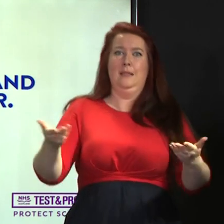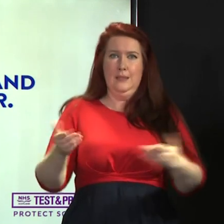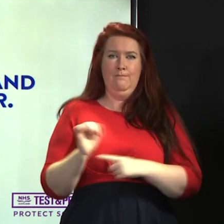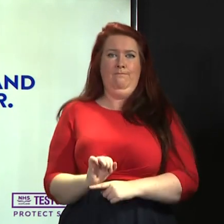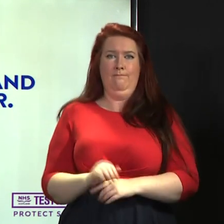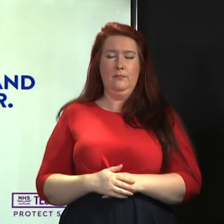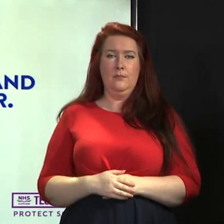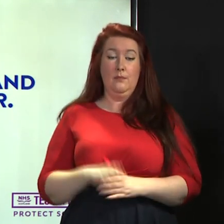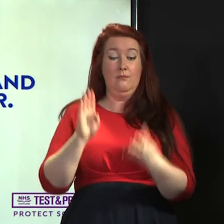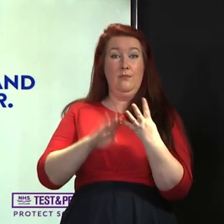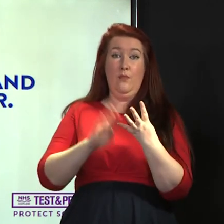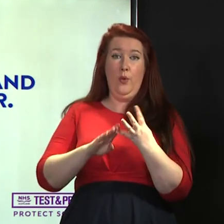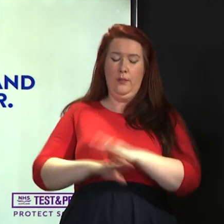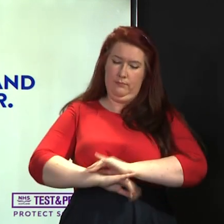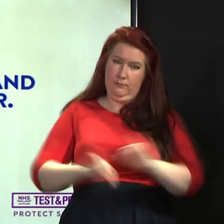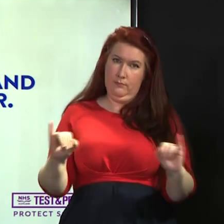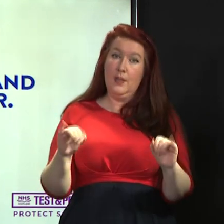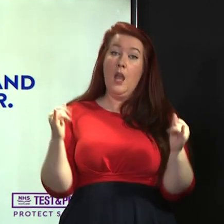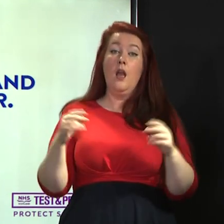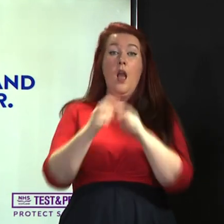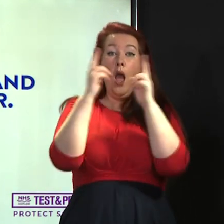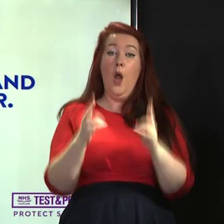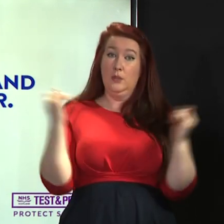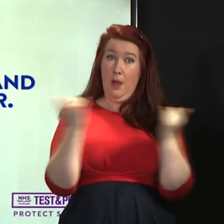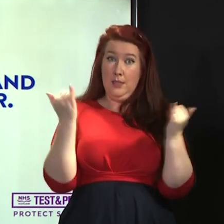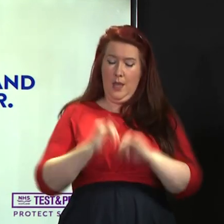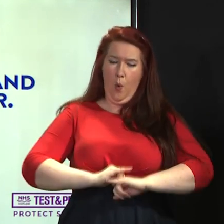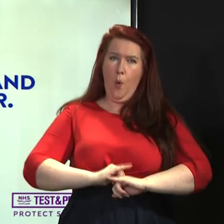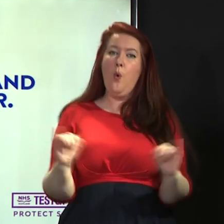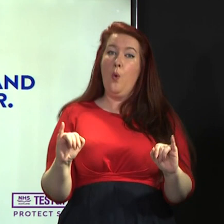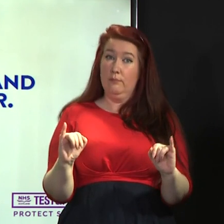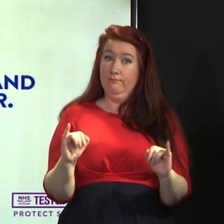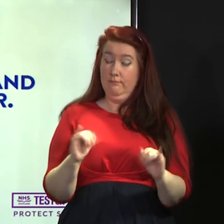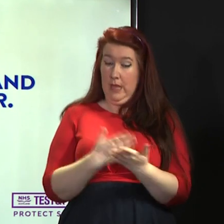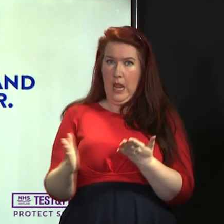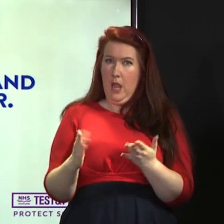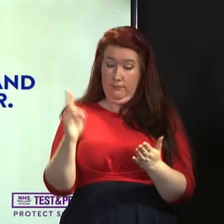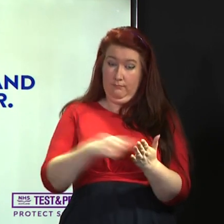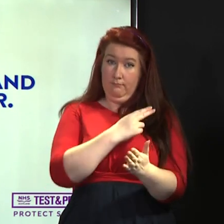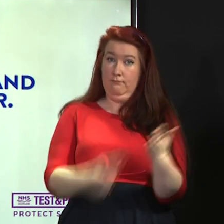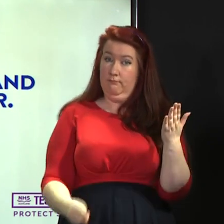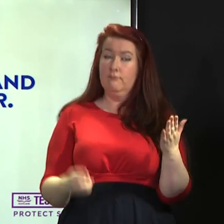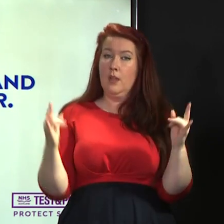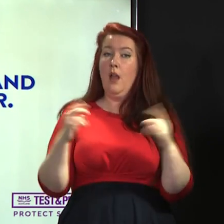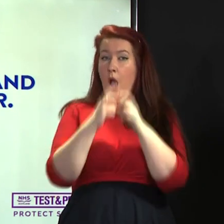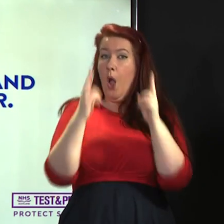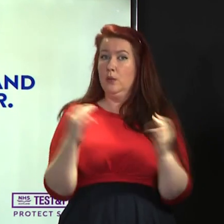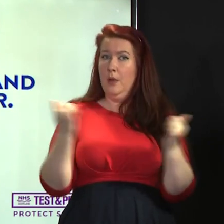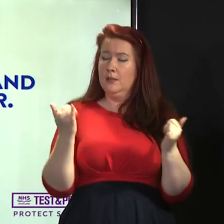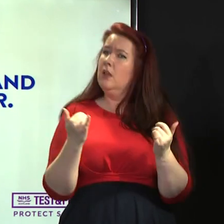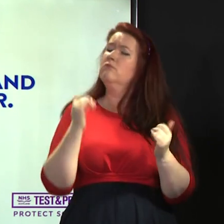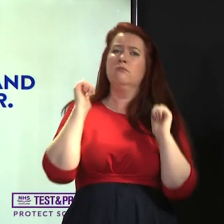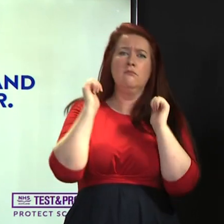I need you not to have house parties. I could not be any clearer. By all means socialise in licensed